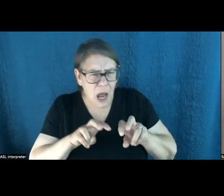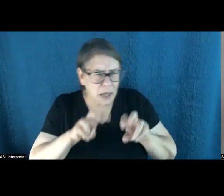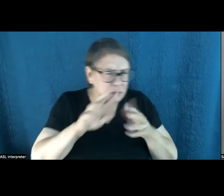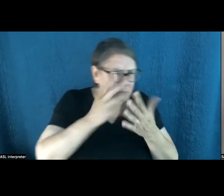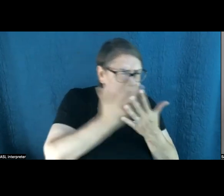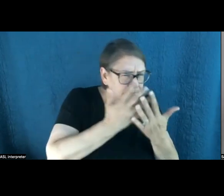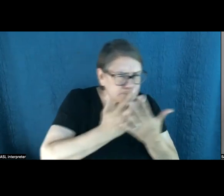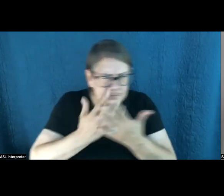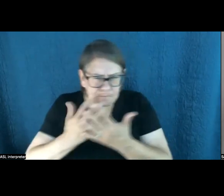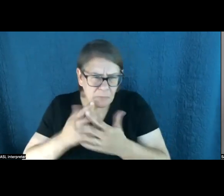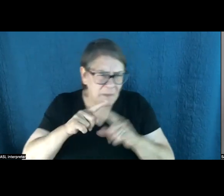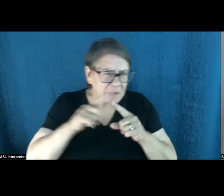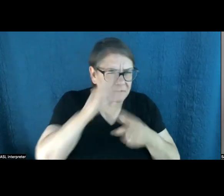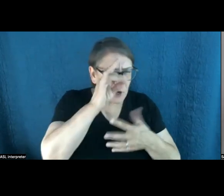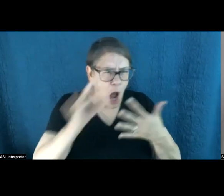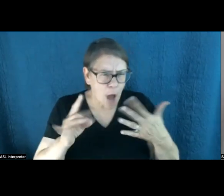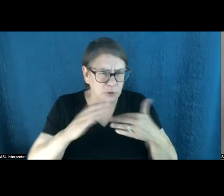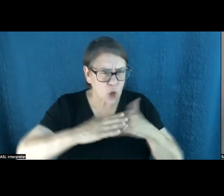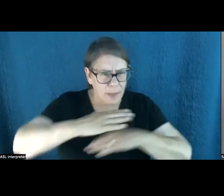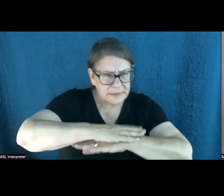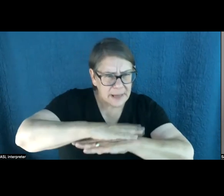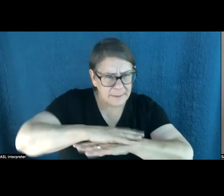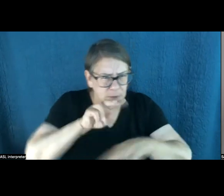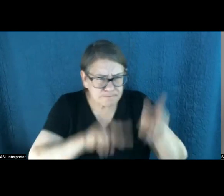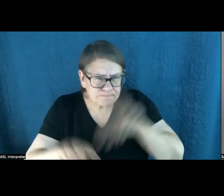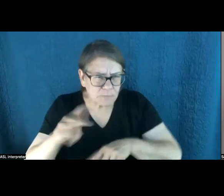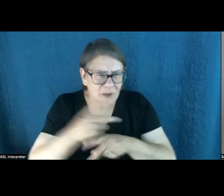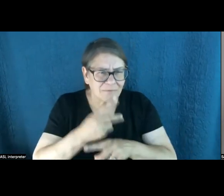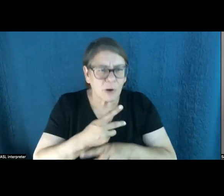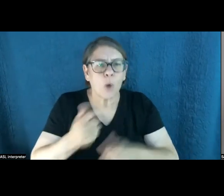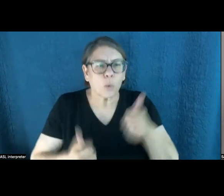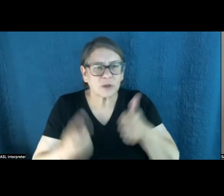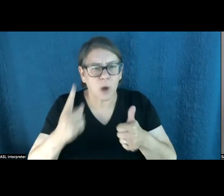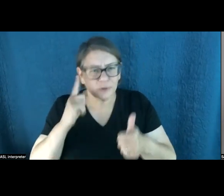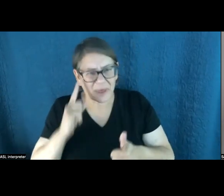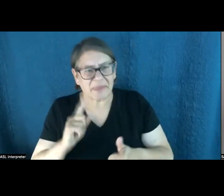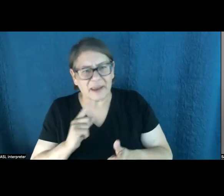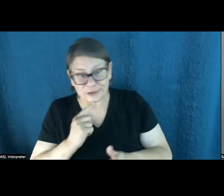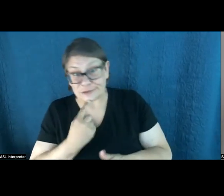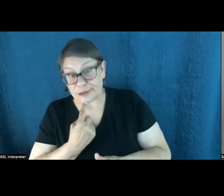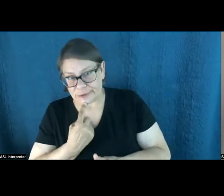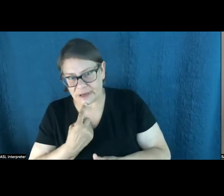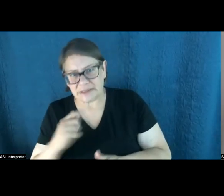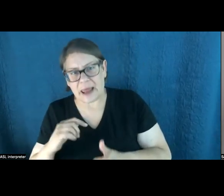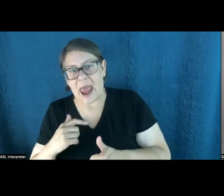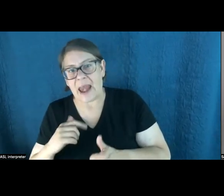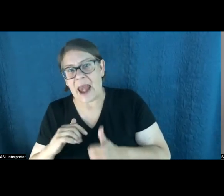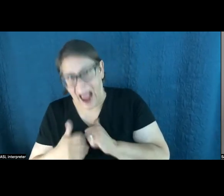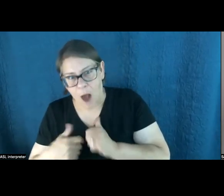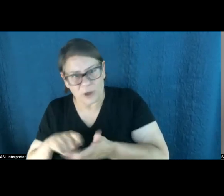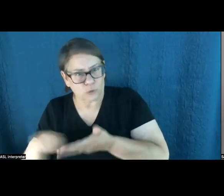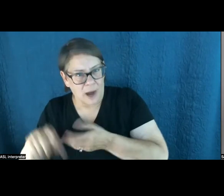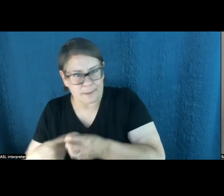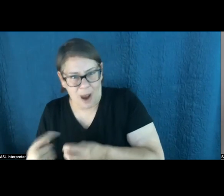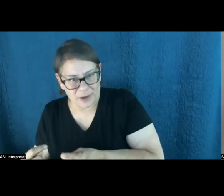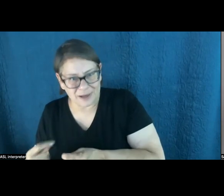in front of us and to, to really try to be smart about which of those options we're taking seriously in writing about and, and how we're writing about them. It's not, not